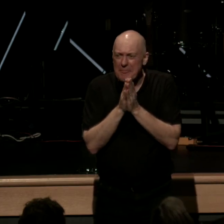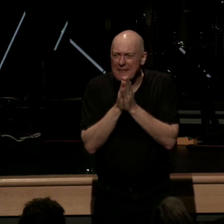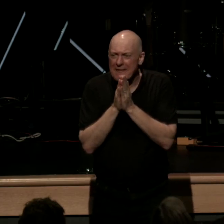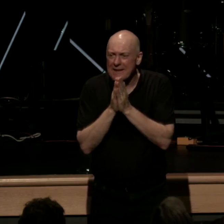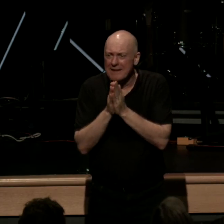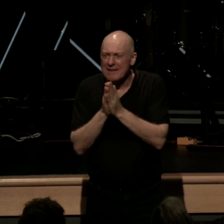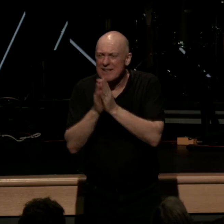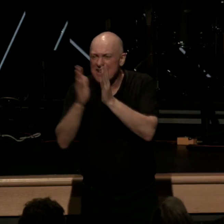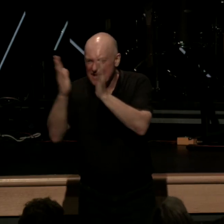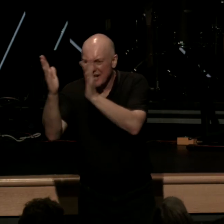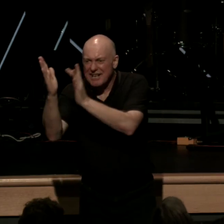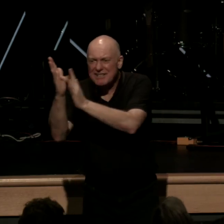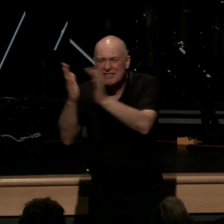jesus is happening here